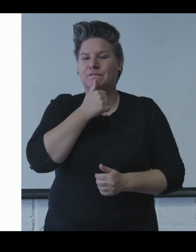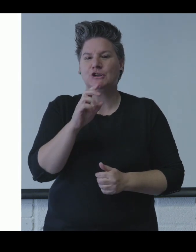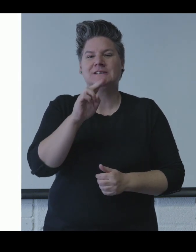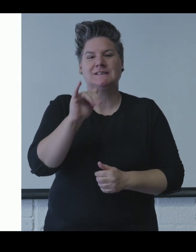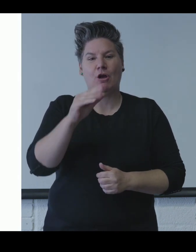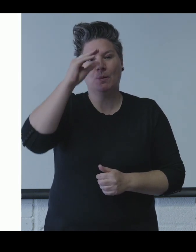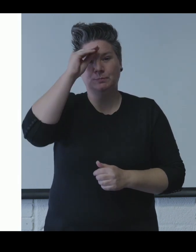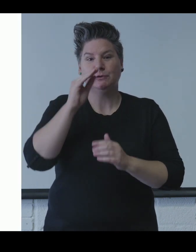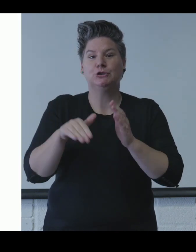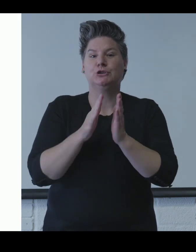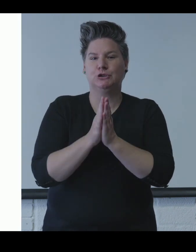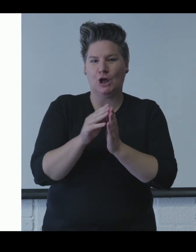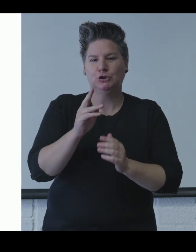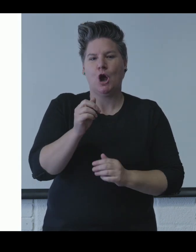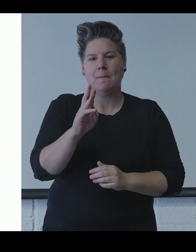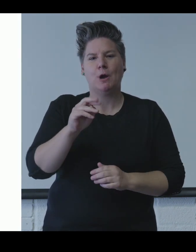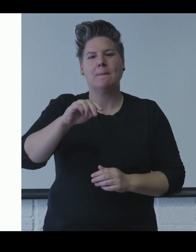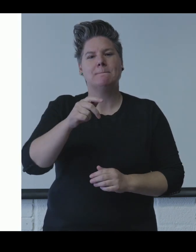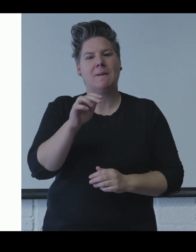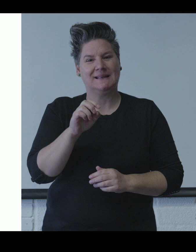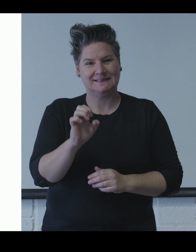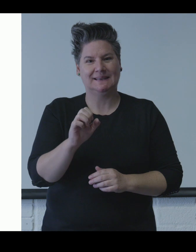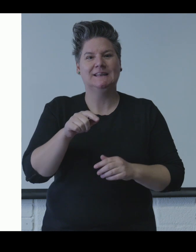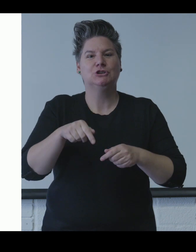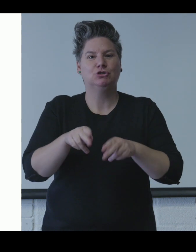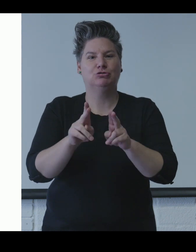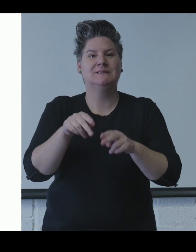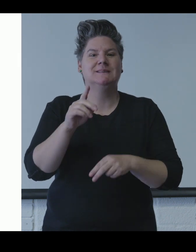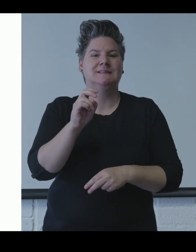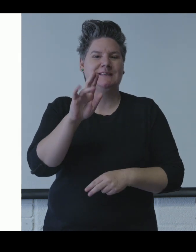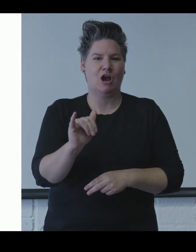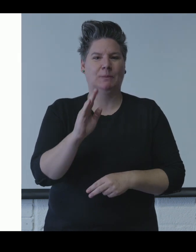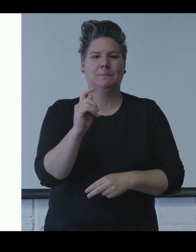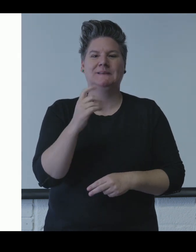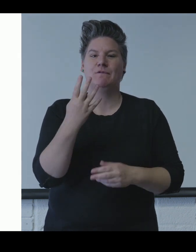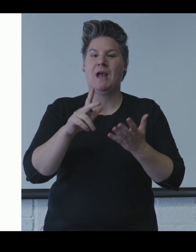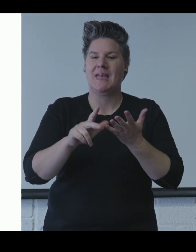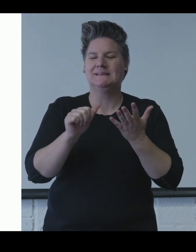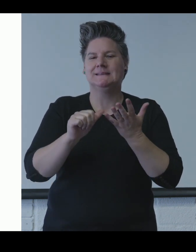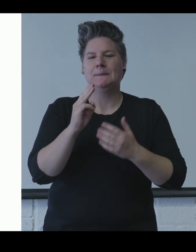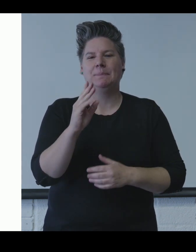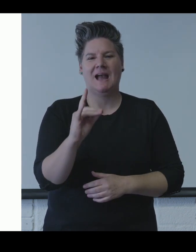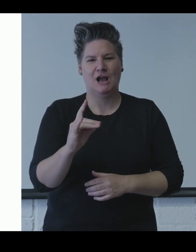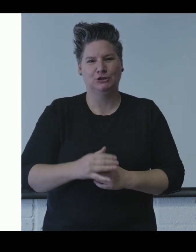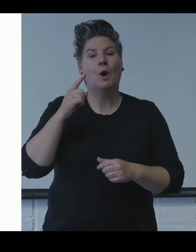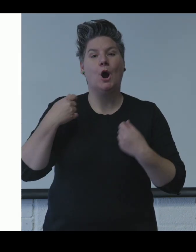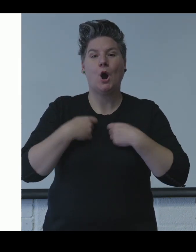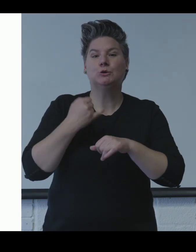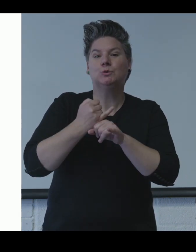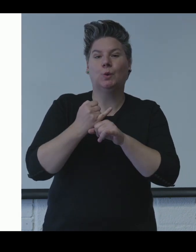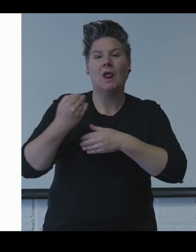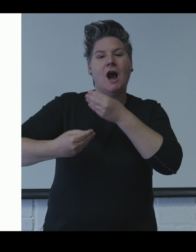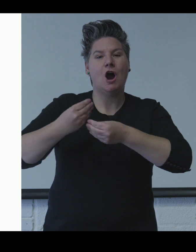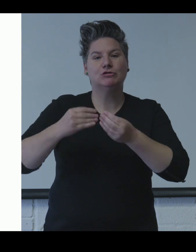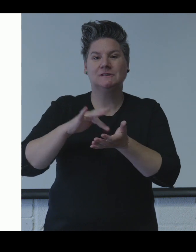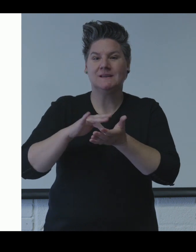is Bluecoat School Heritage Centre, First Derry Presbyterian Church, Upper Magazine Street, Derry